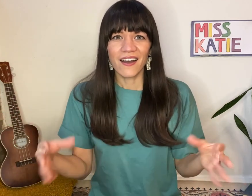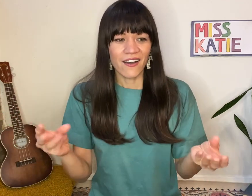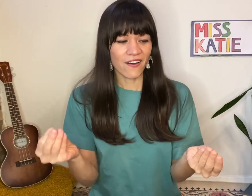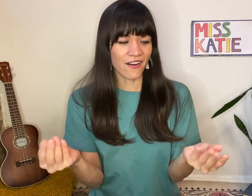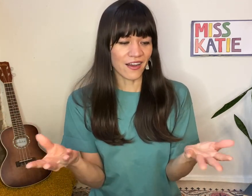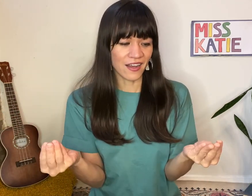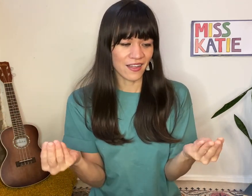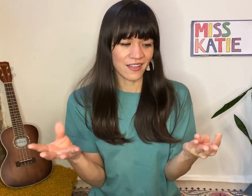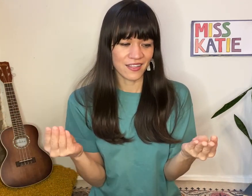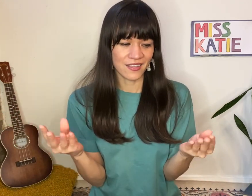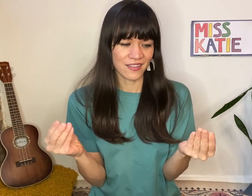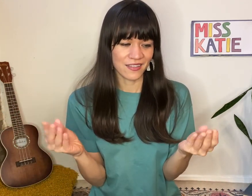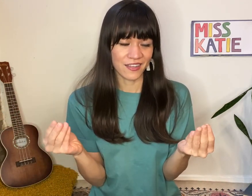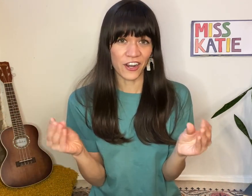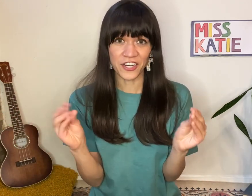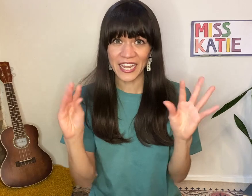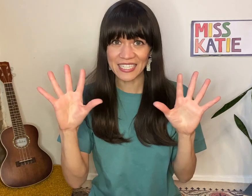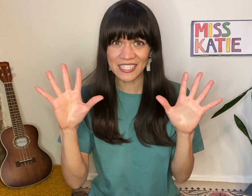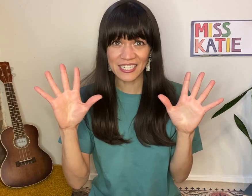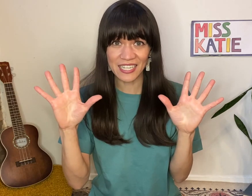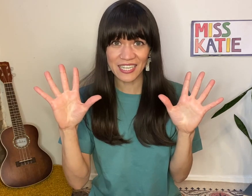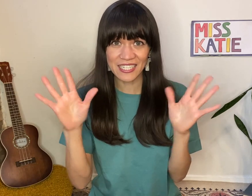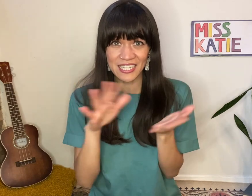Oh, are your hands still icky sticky?